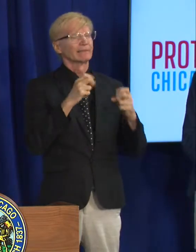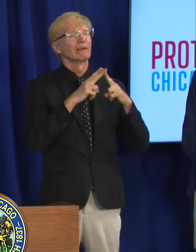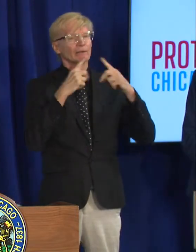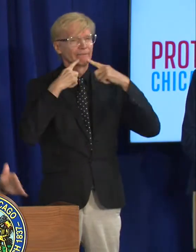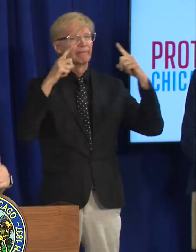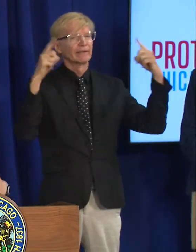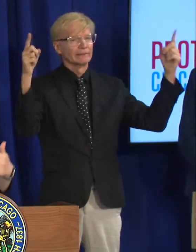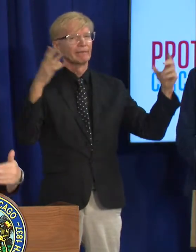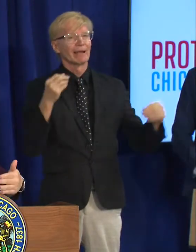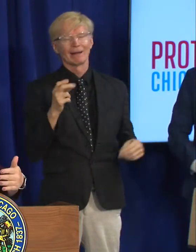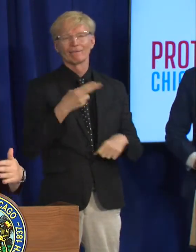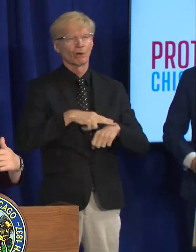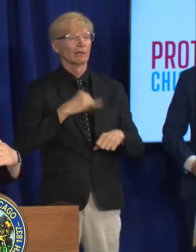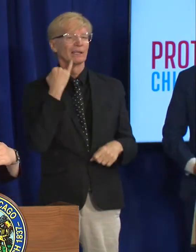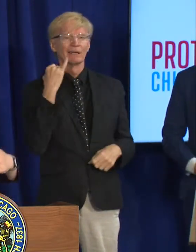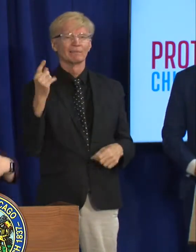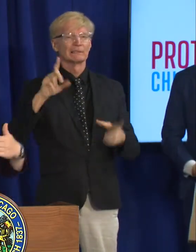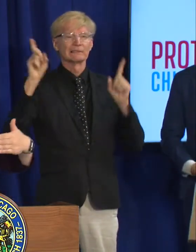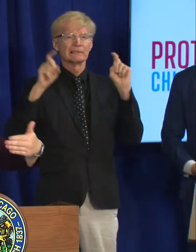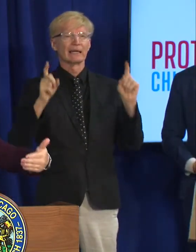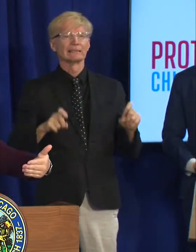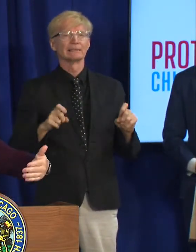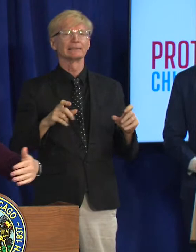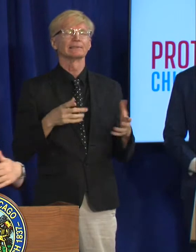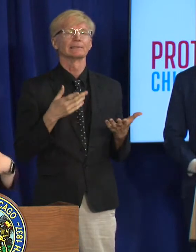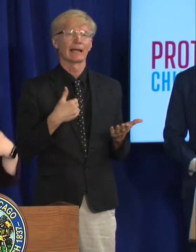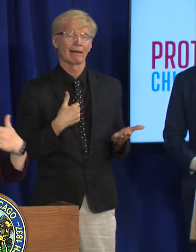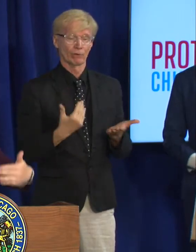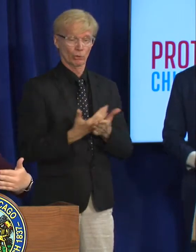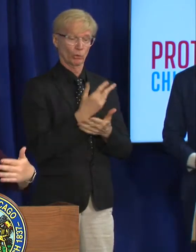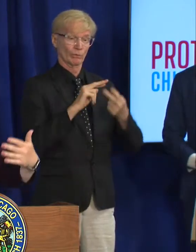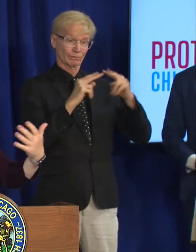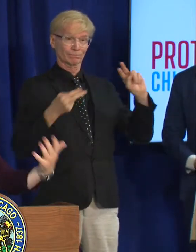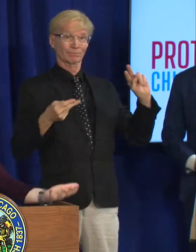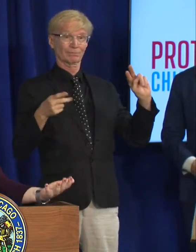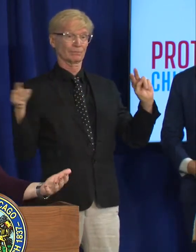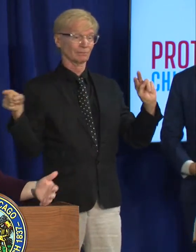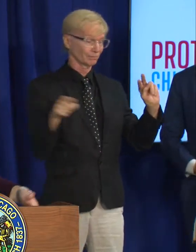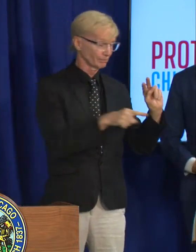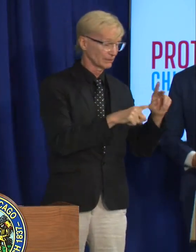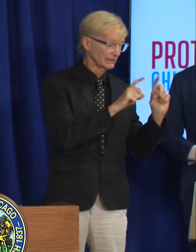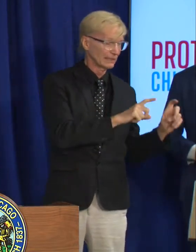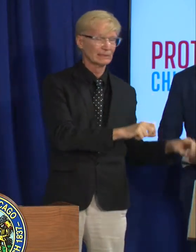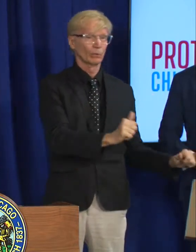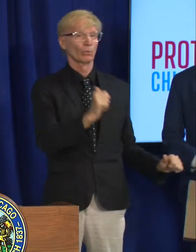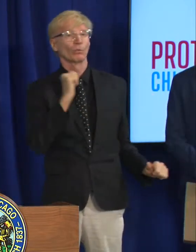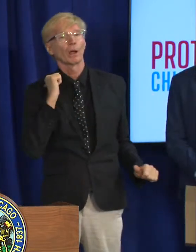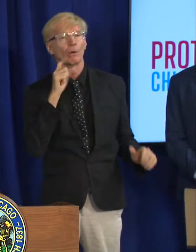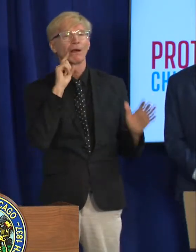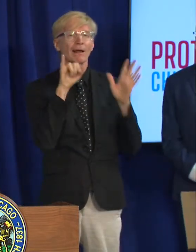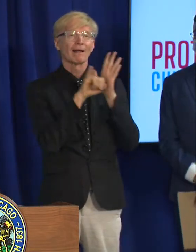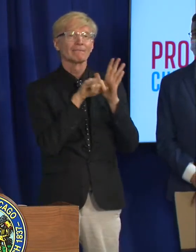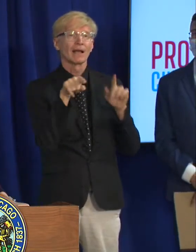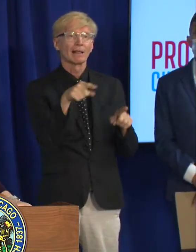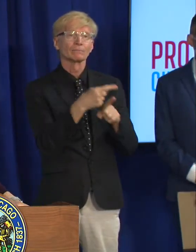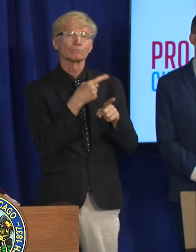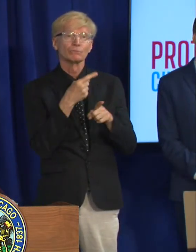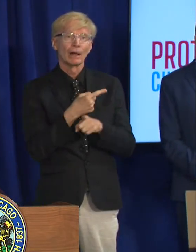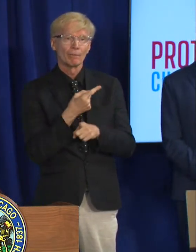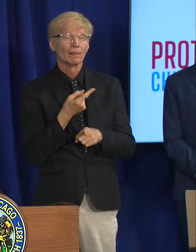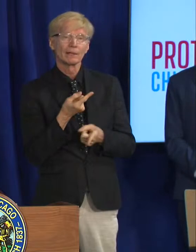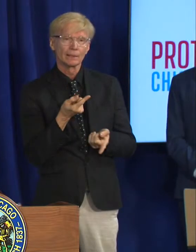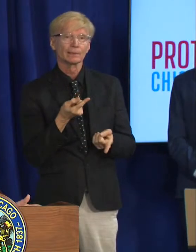let the public know if we were seeing a new variant where testing was no longer um meeting